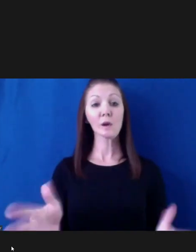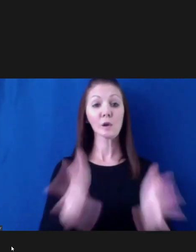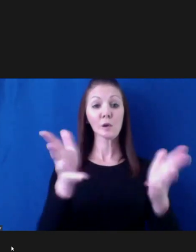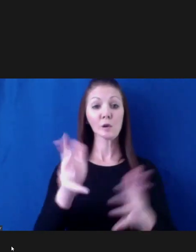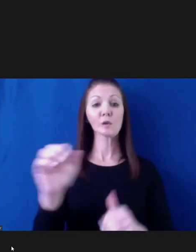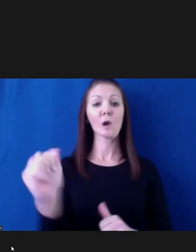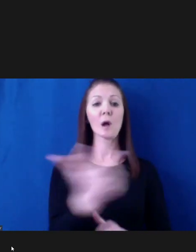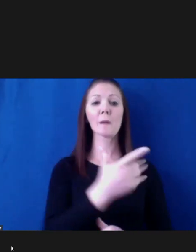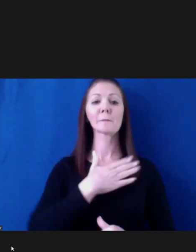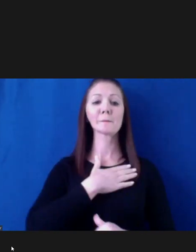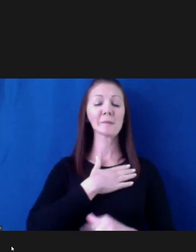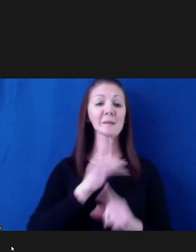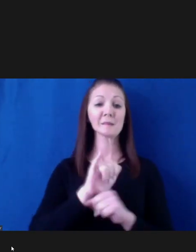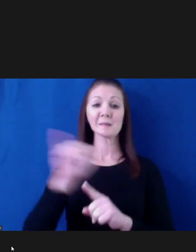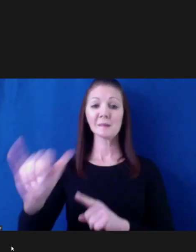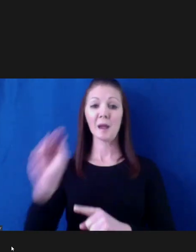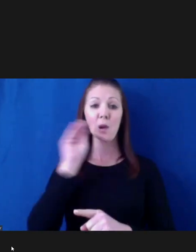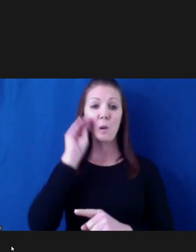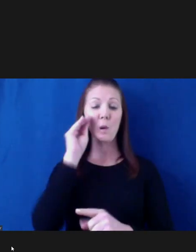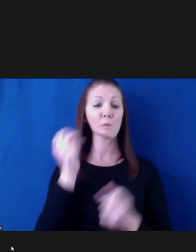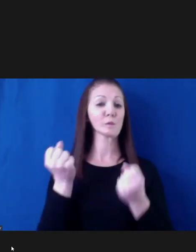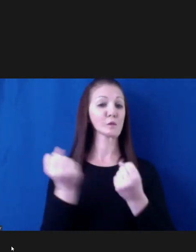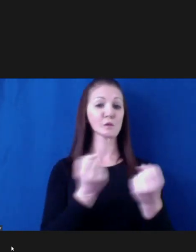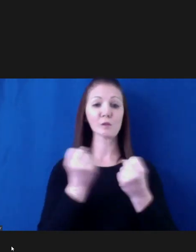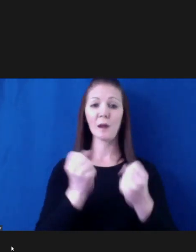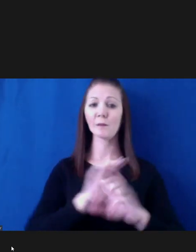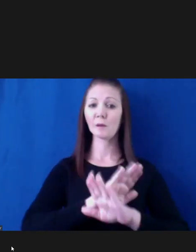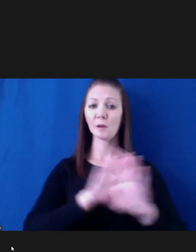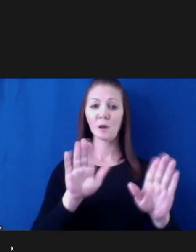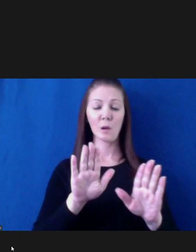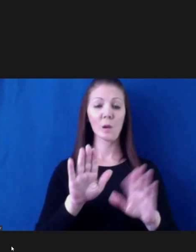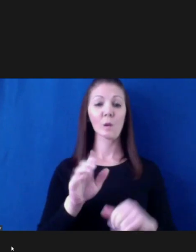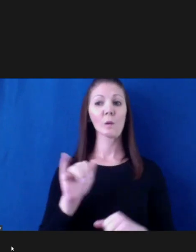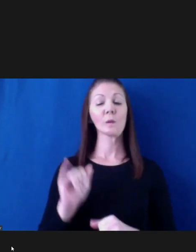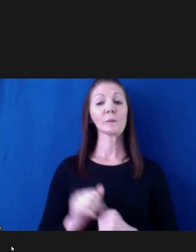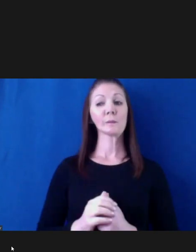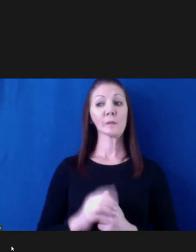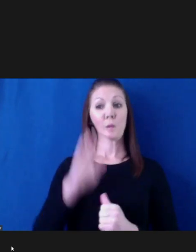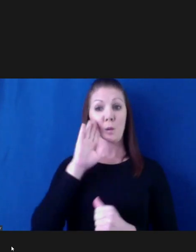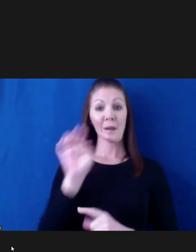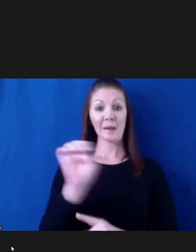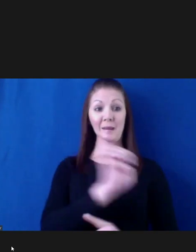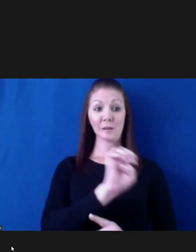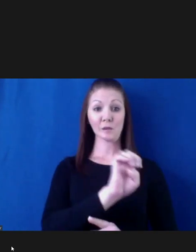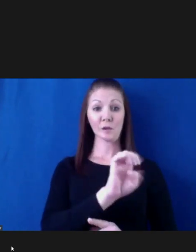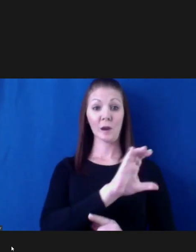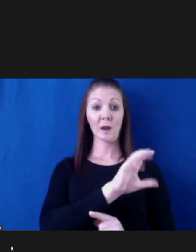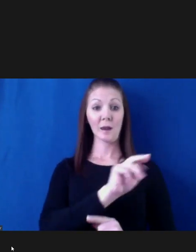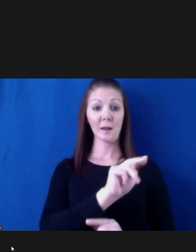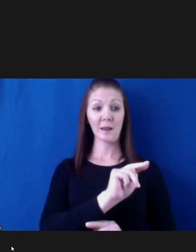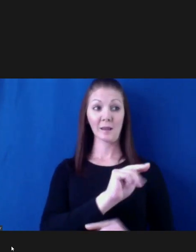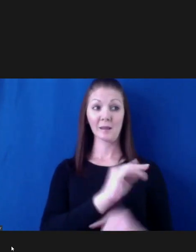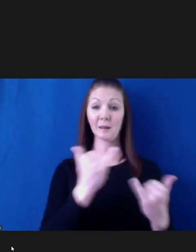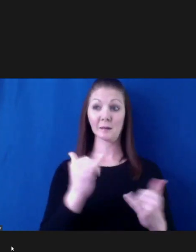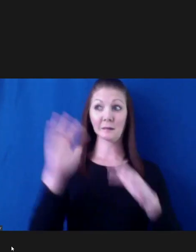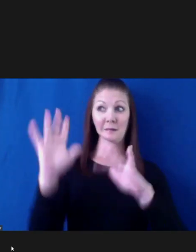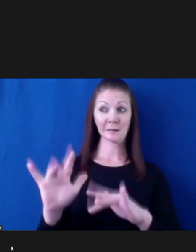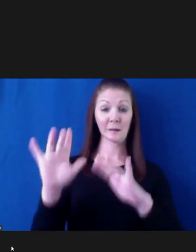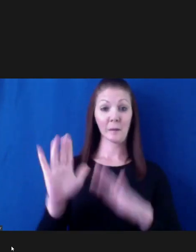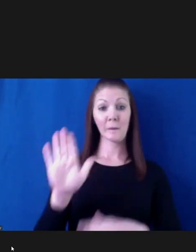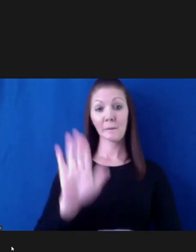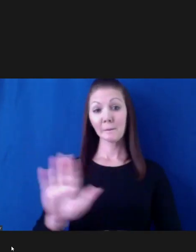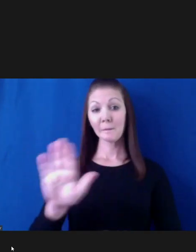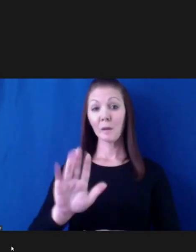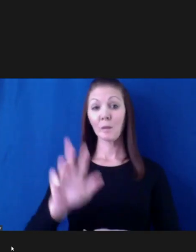accumulating, especially in eastern Connecticut, where it's falling heavier at, you know, three inches an hour. Snow plows can't